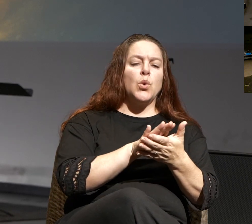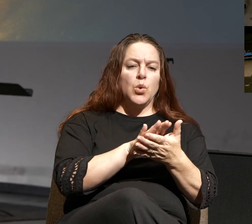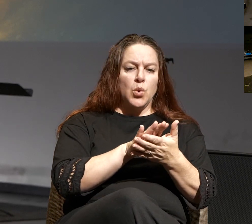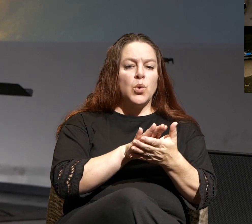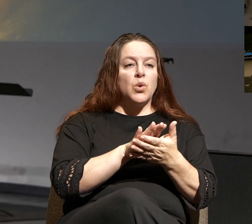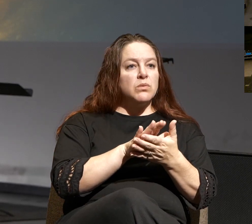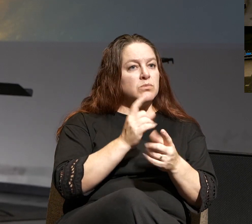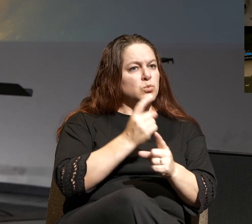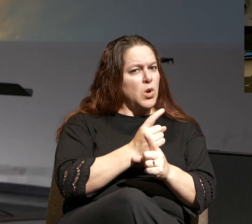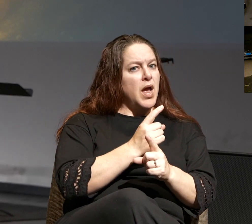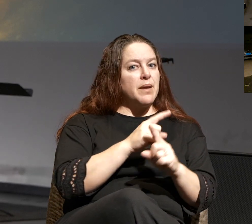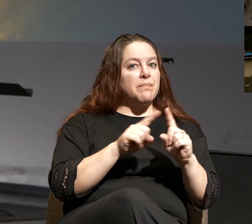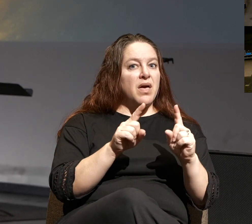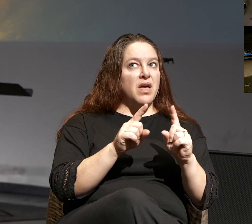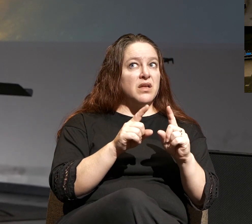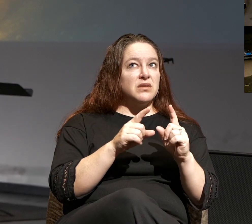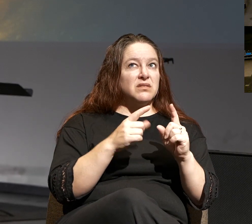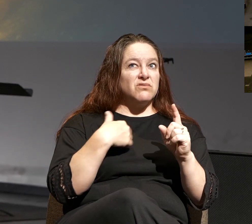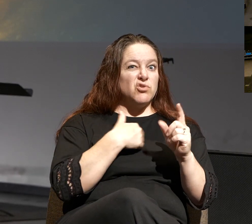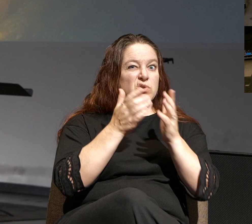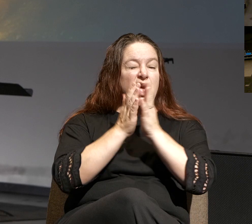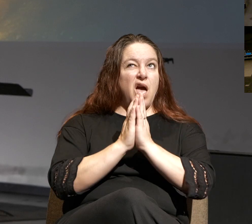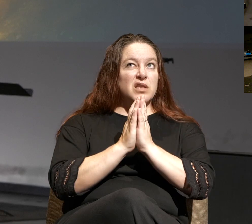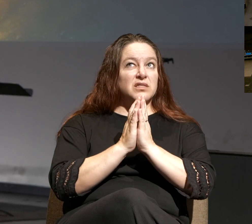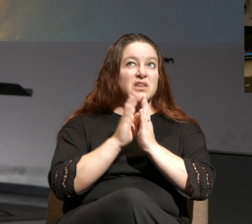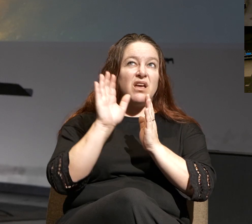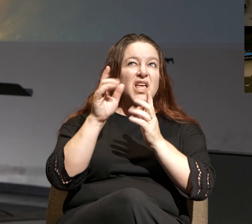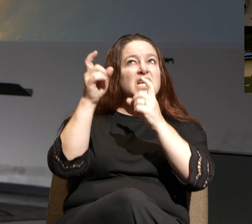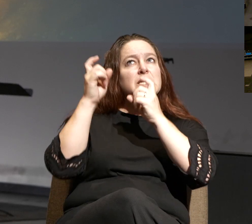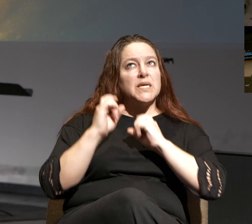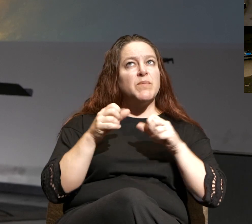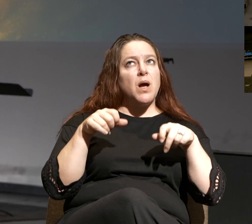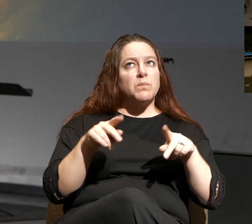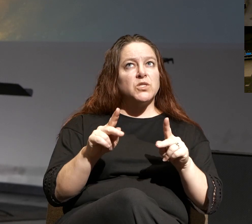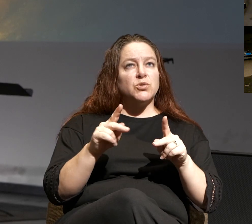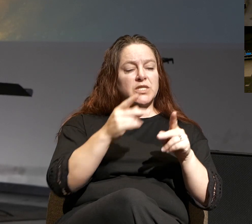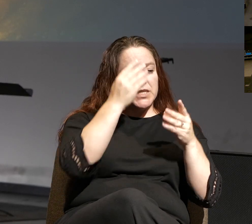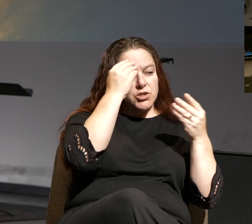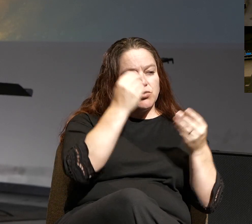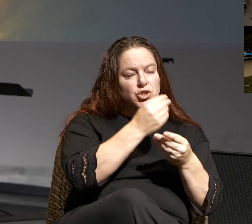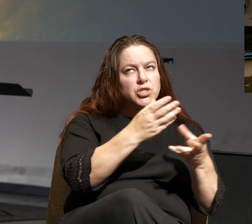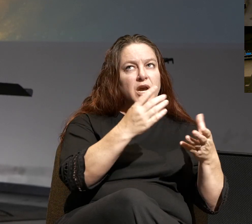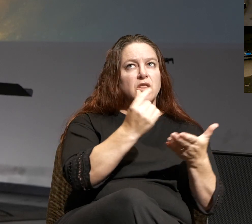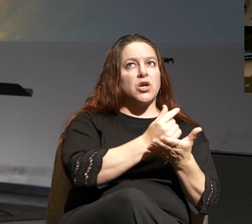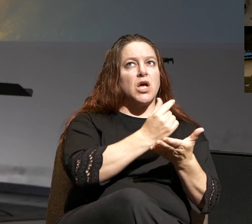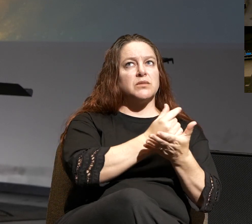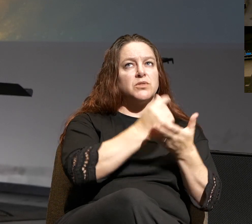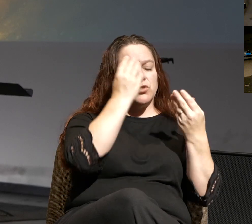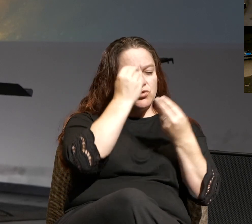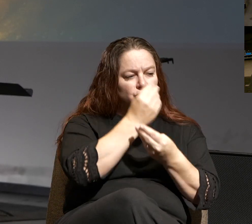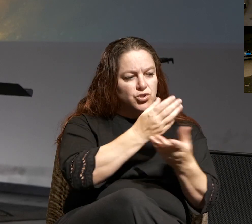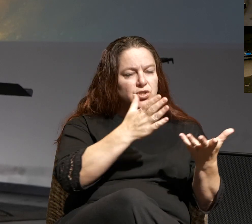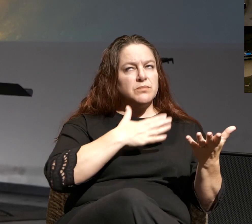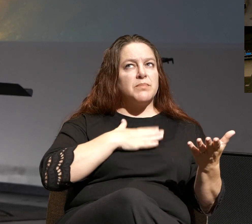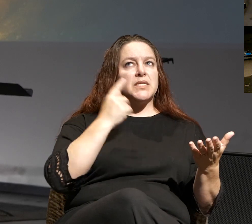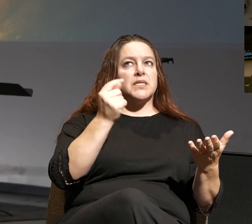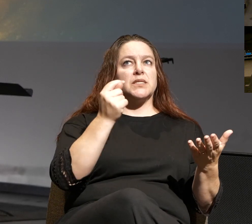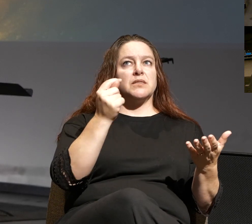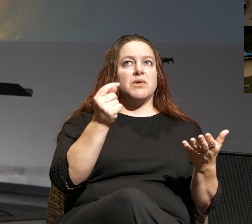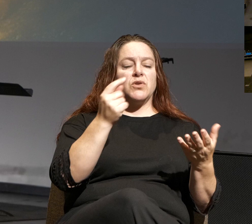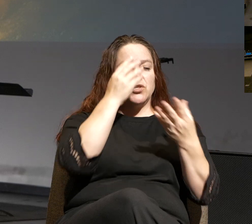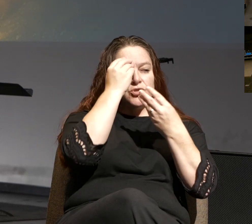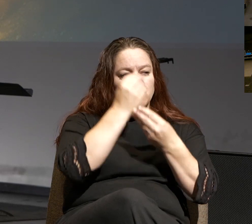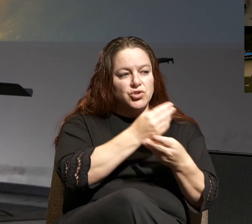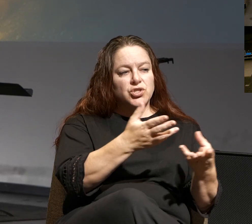Do we often forget to ask for opportunities to share the gospel, to share our testimony, to share what God has